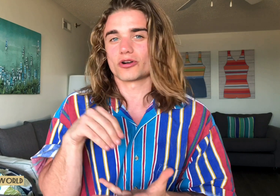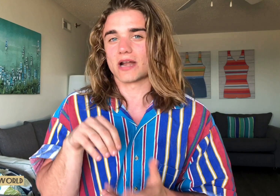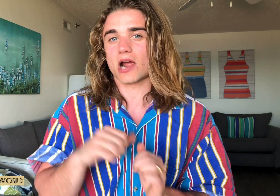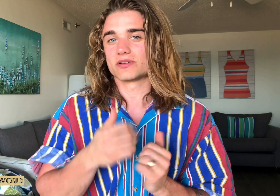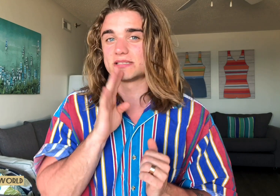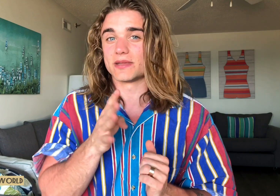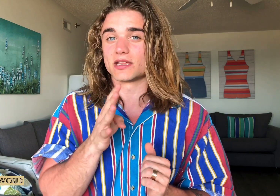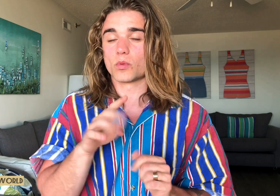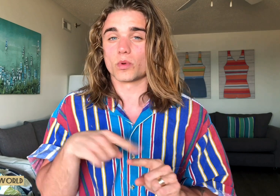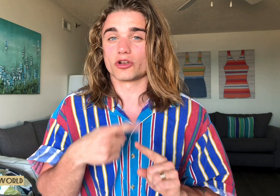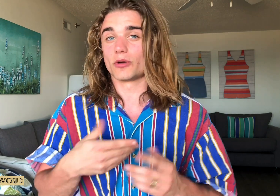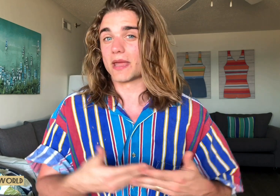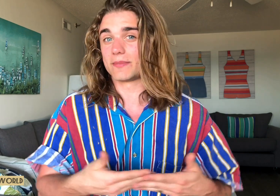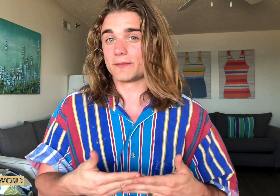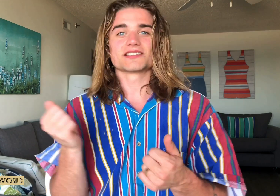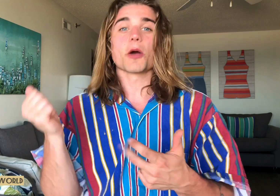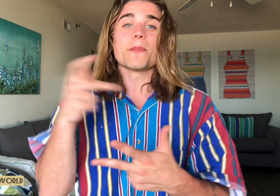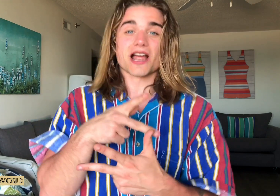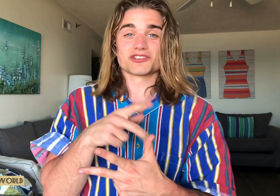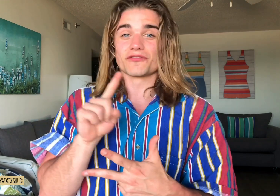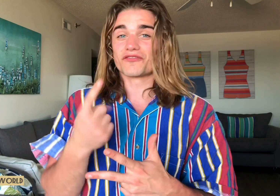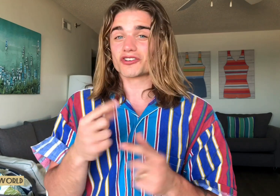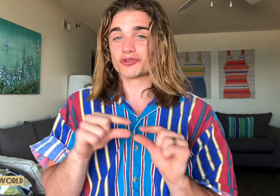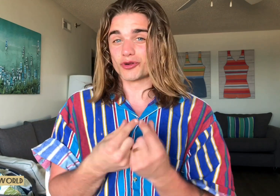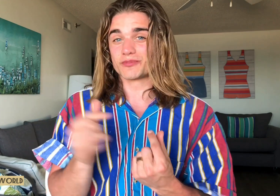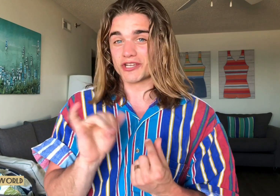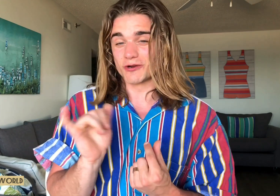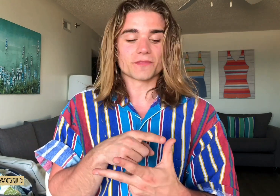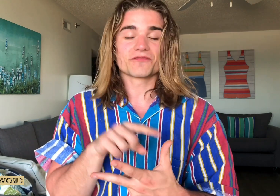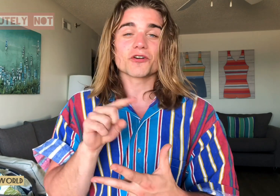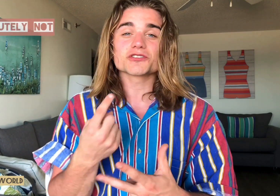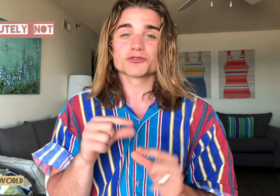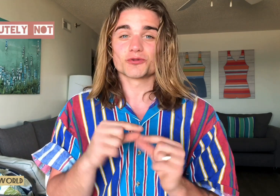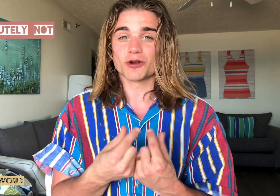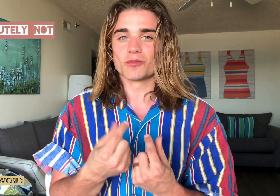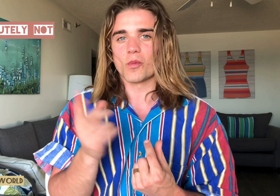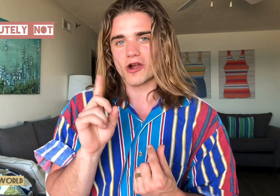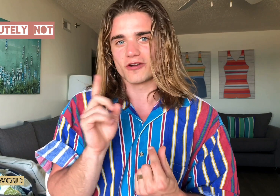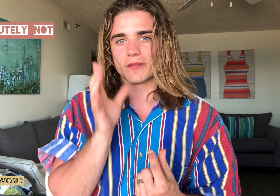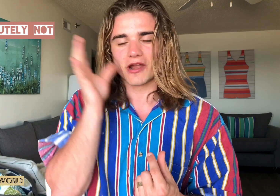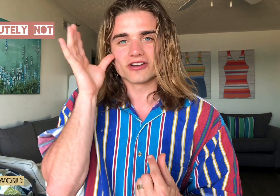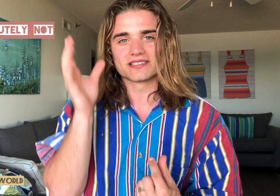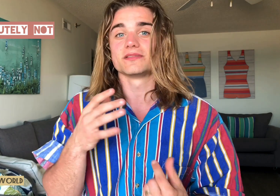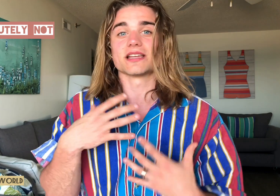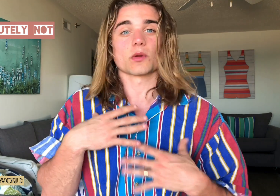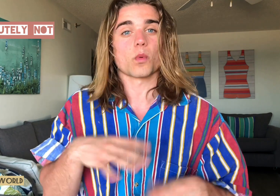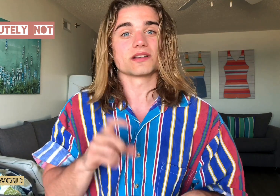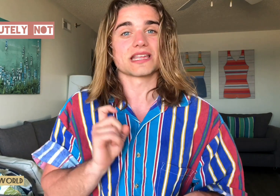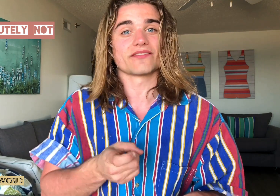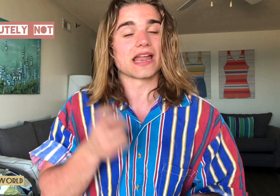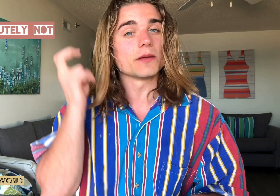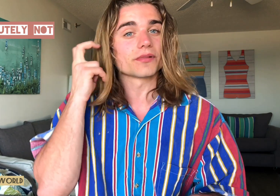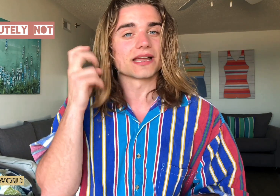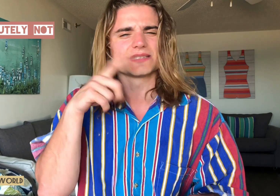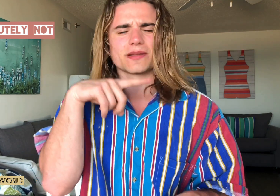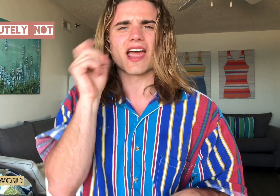how to speak when you're a baby. Let's go back to the first group too. The first group where the parents doesn't want to give an implant because